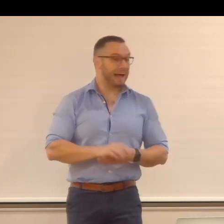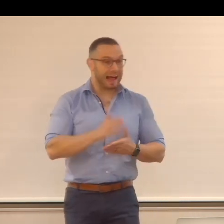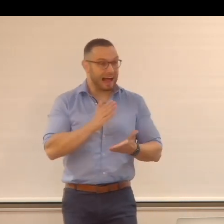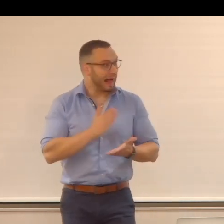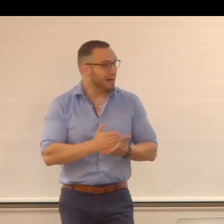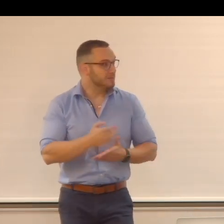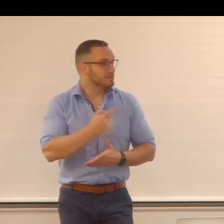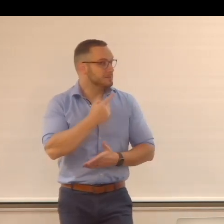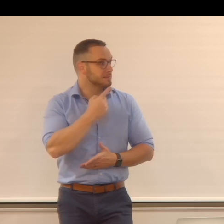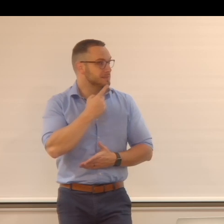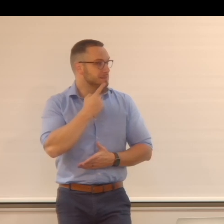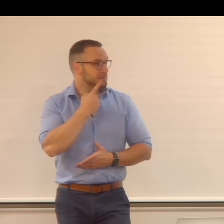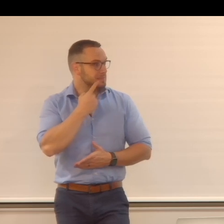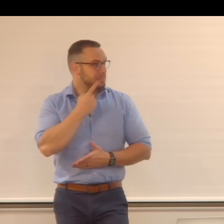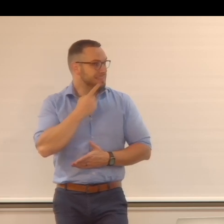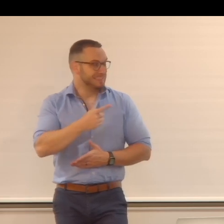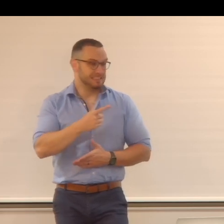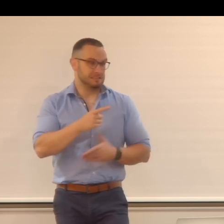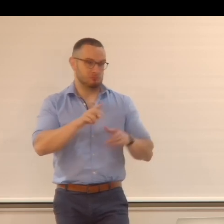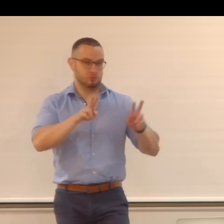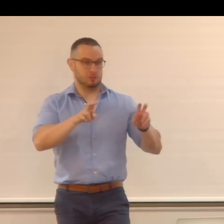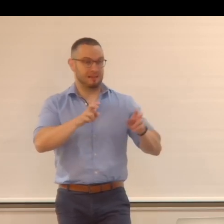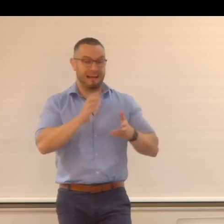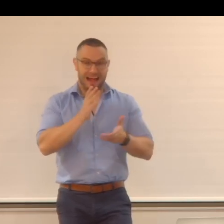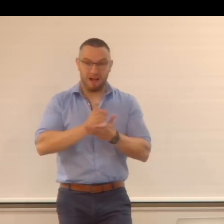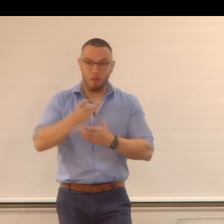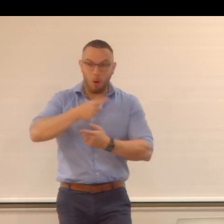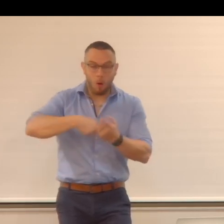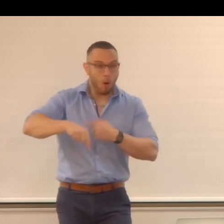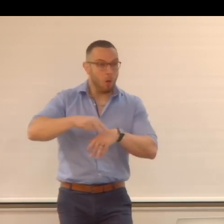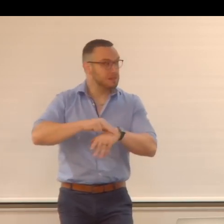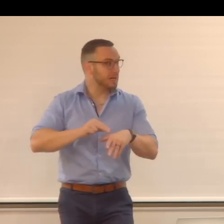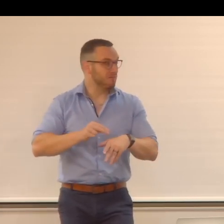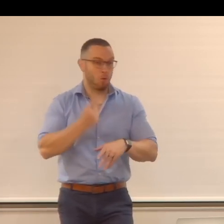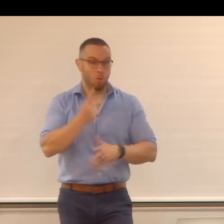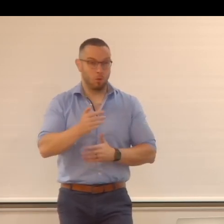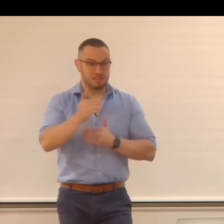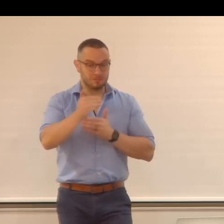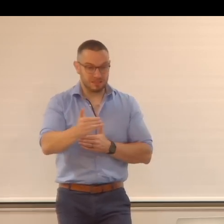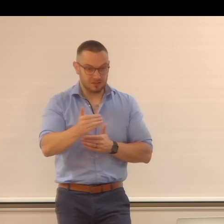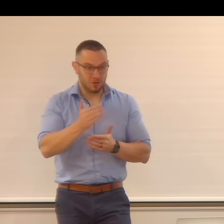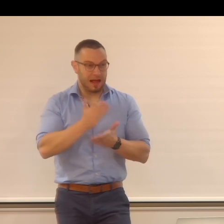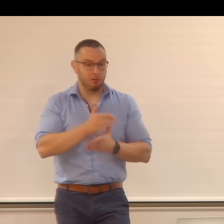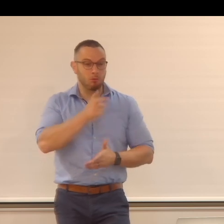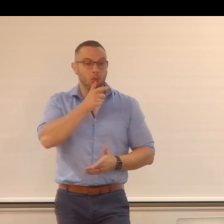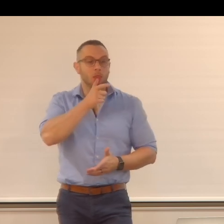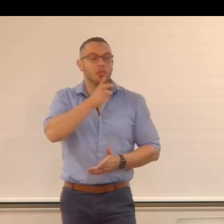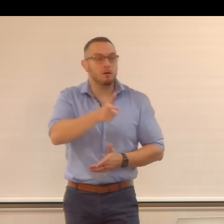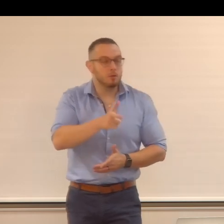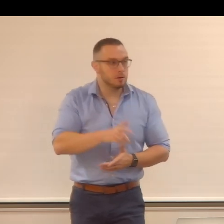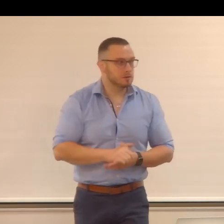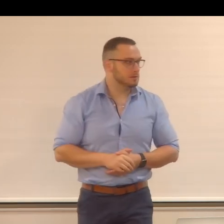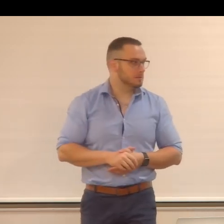called it Asclepios. It took the entire staff a whole semester to be able to pronounce that properly.